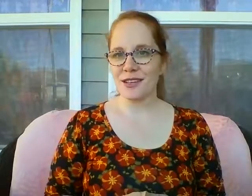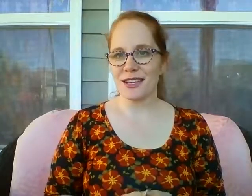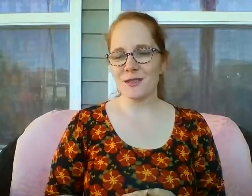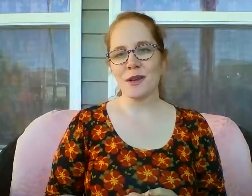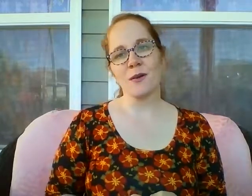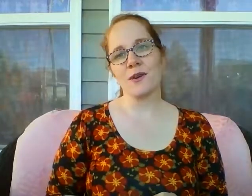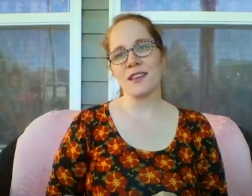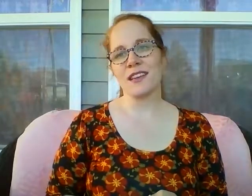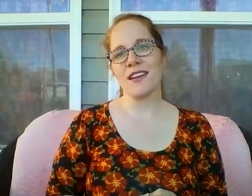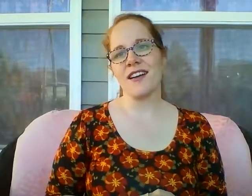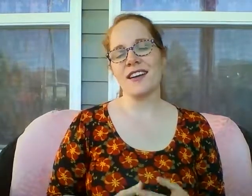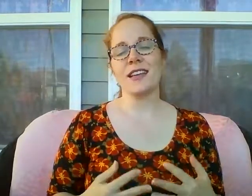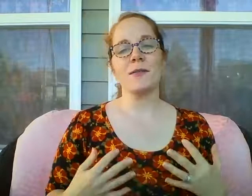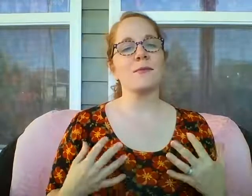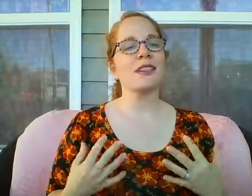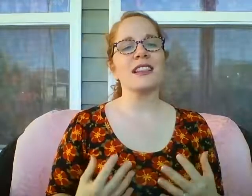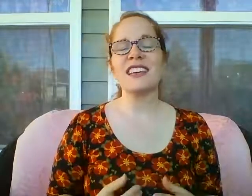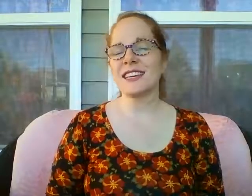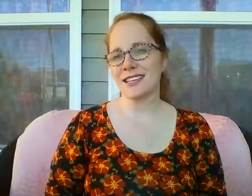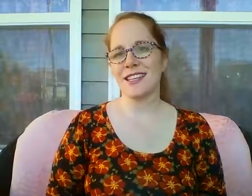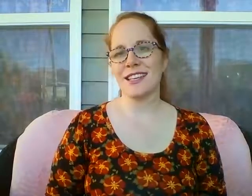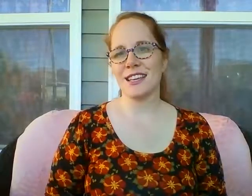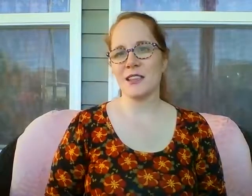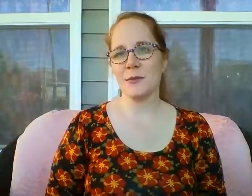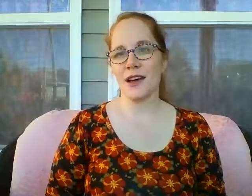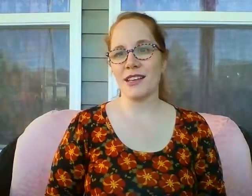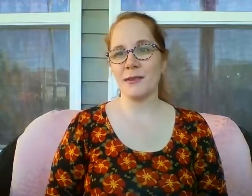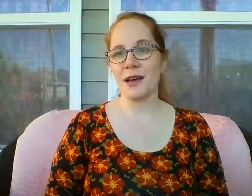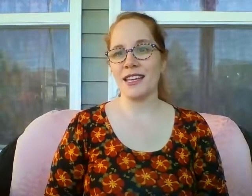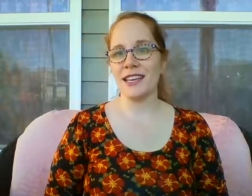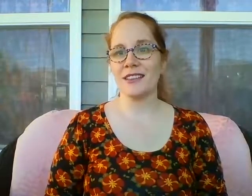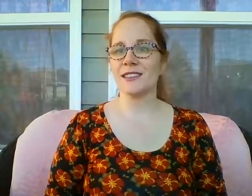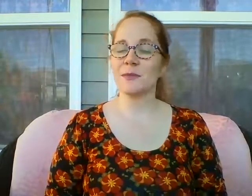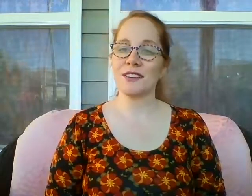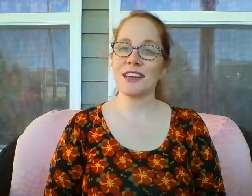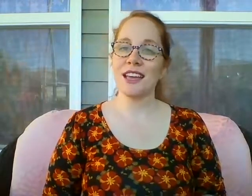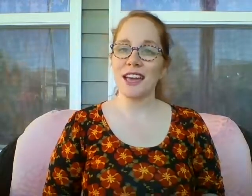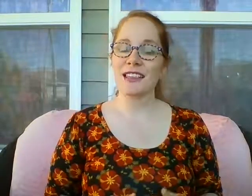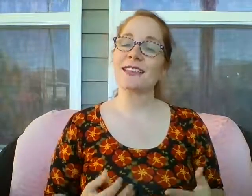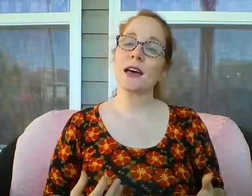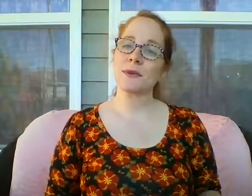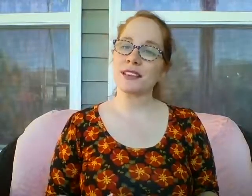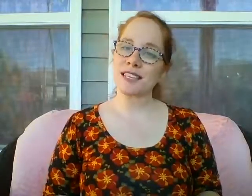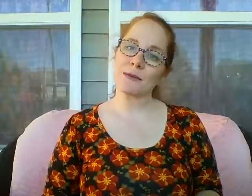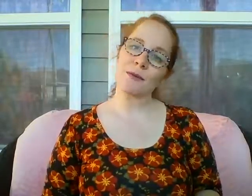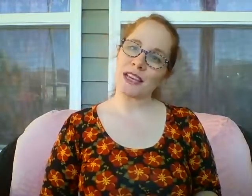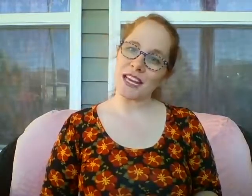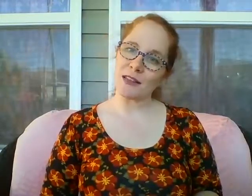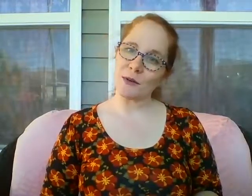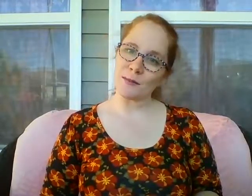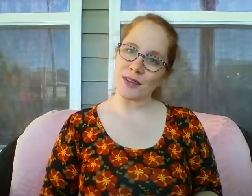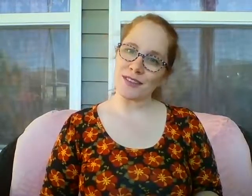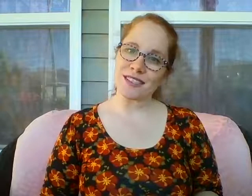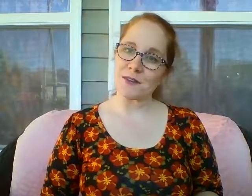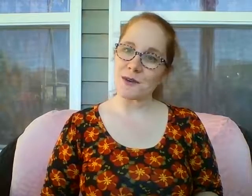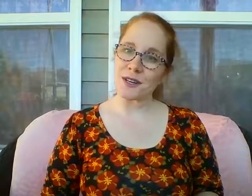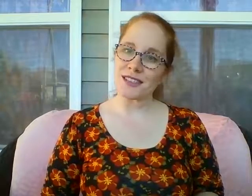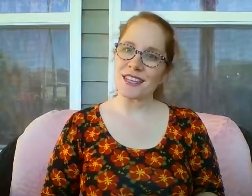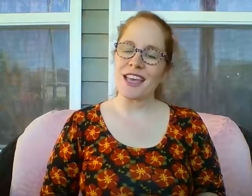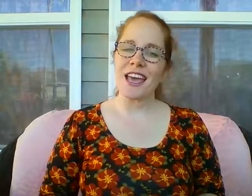is we are working on complete healing in the body, the mind, and the spirit. And the tapping is going to be working on the hormones, of course. And